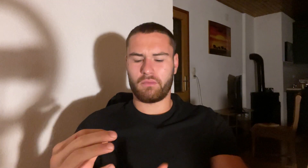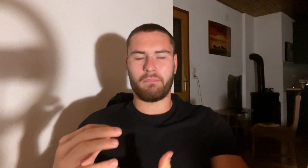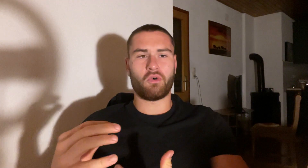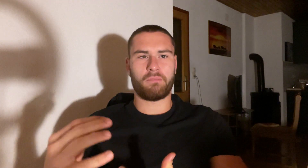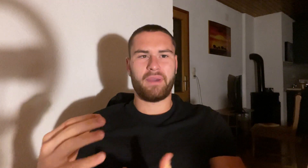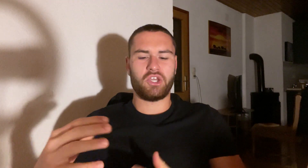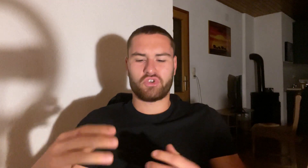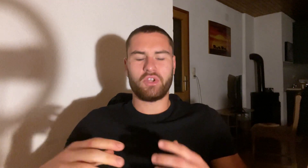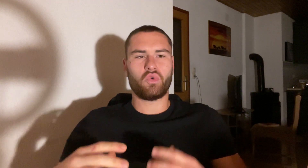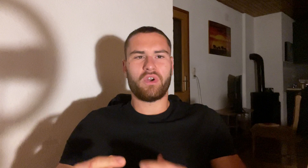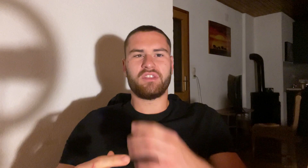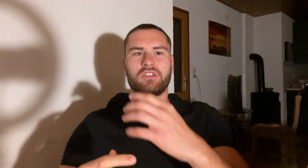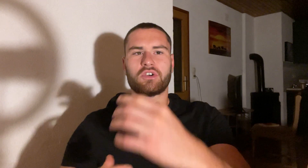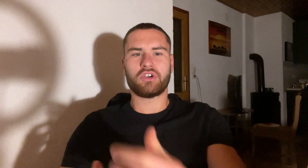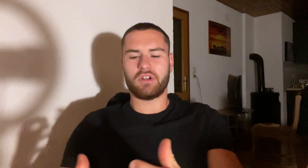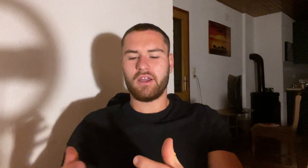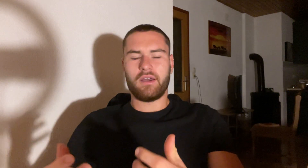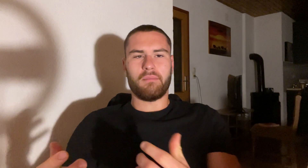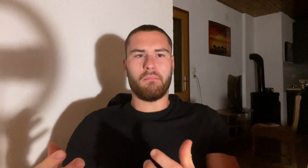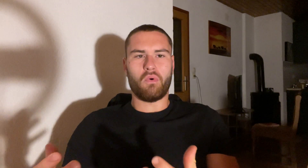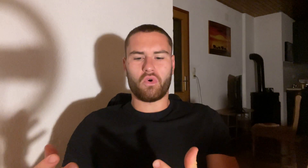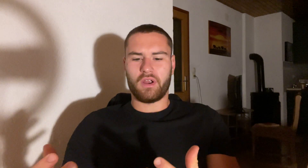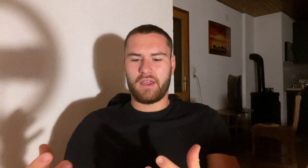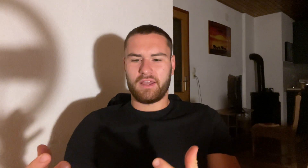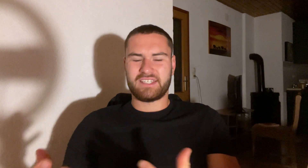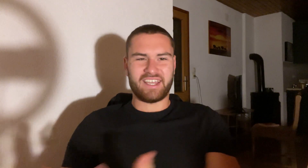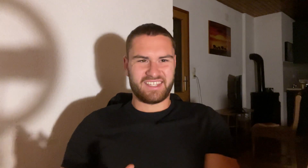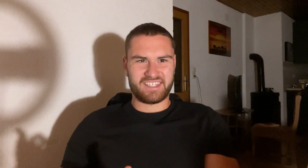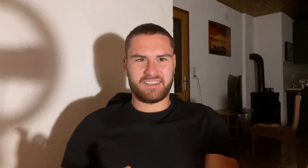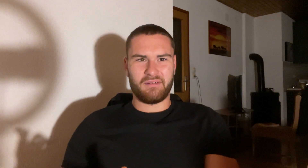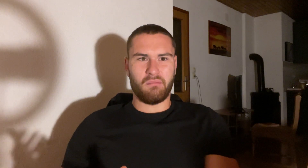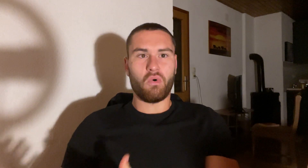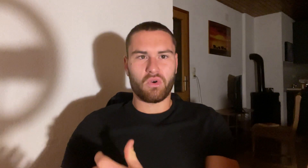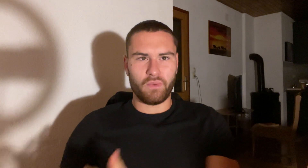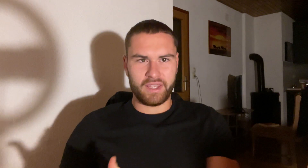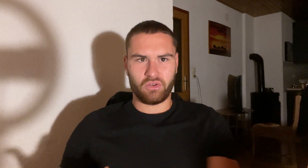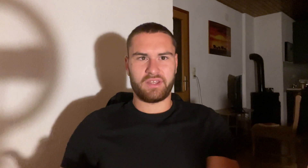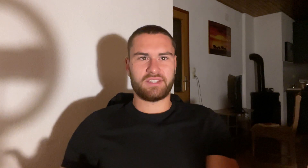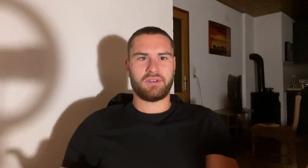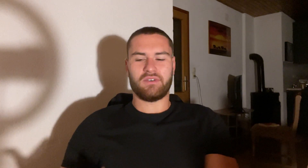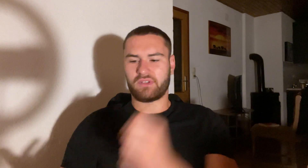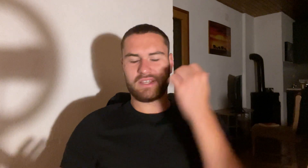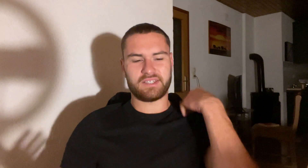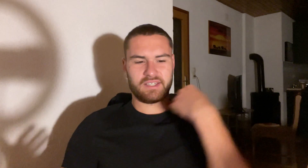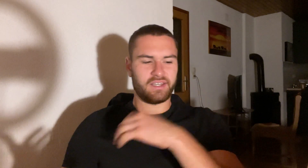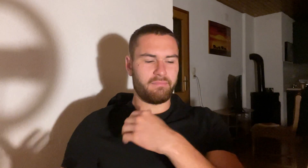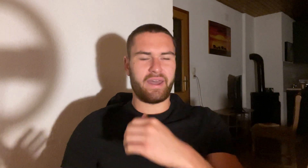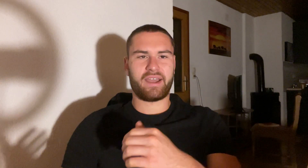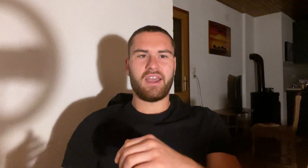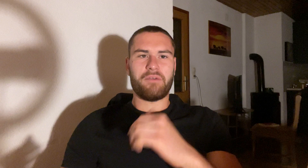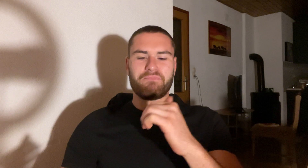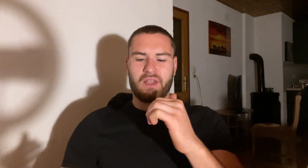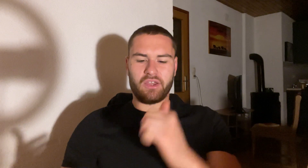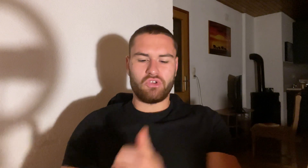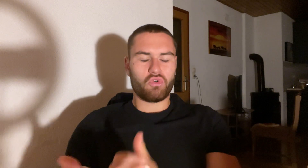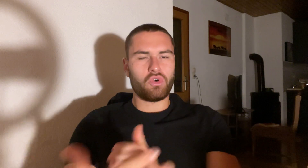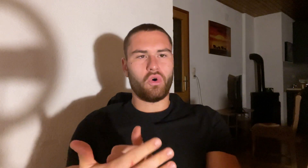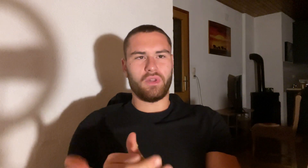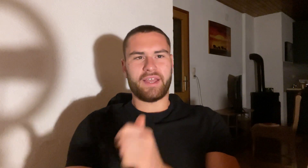pain, trying to endure more sets, more weight on his back. Your goal as